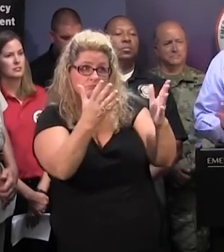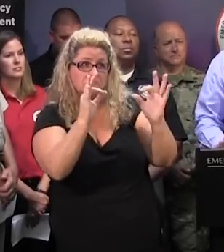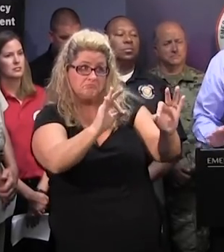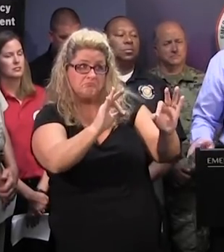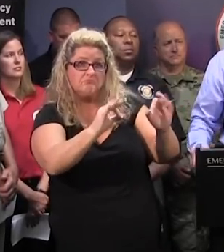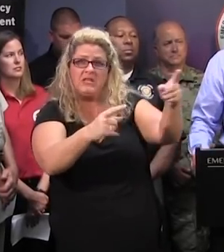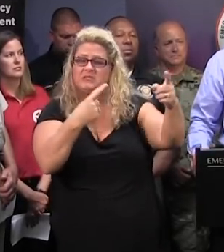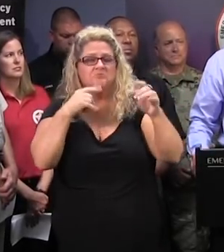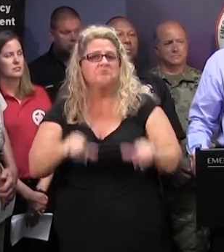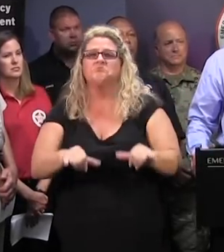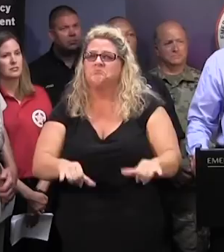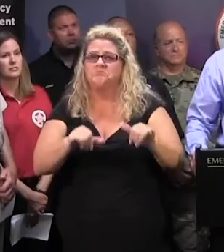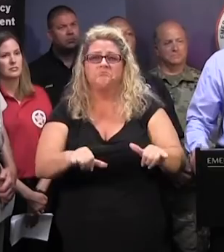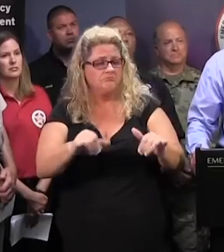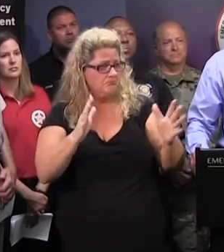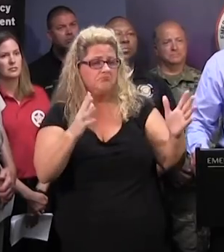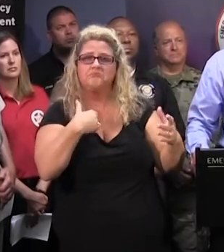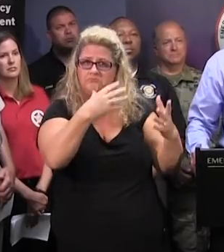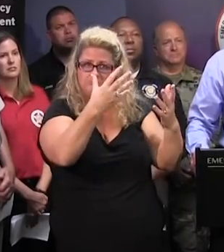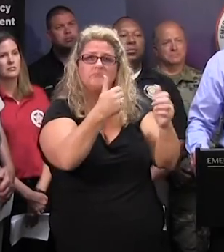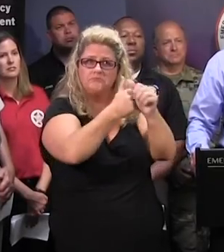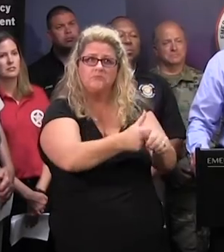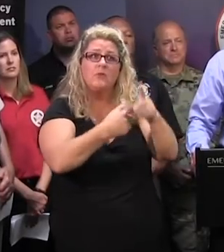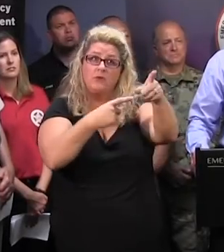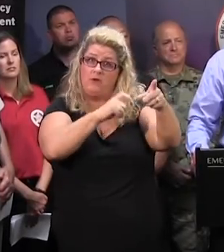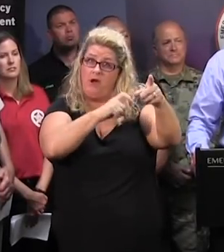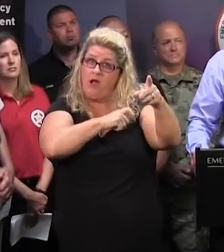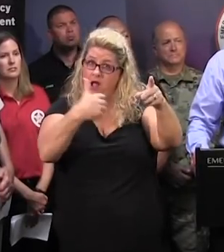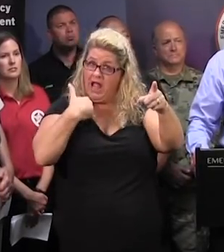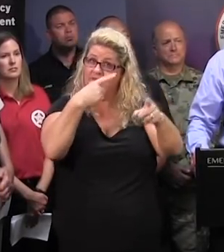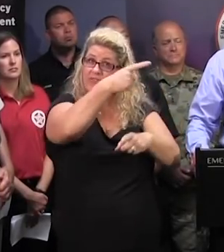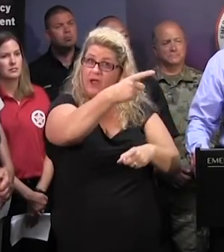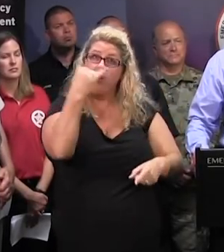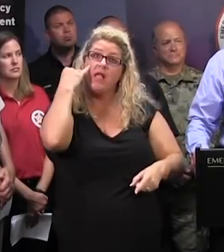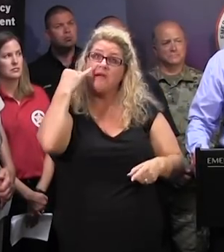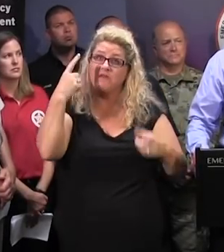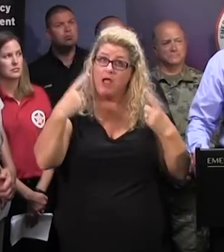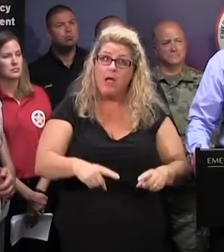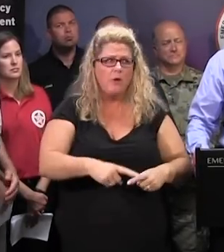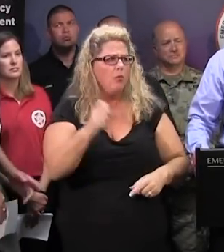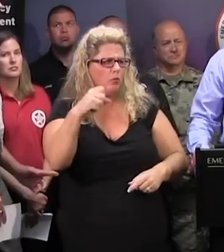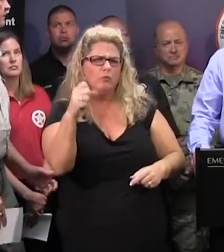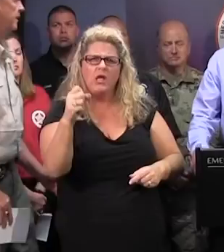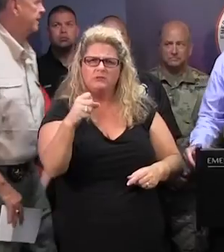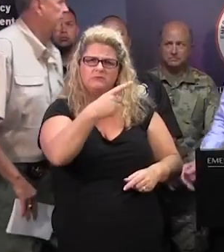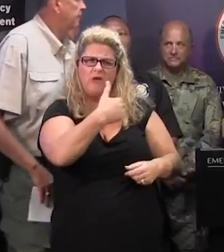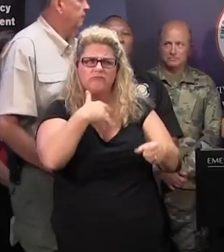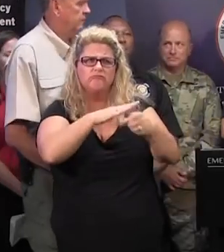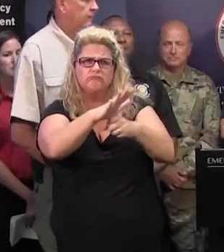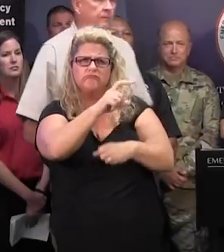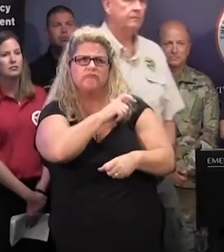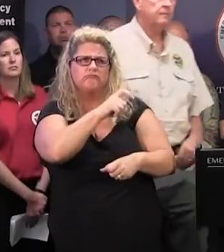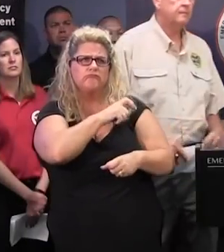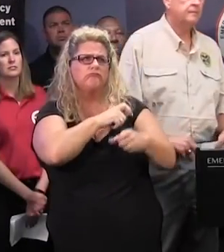to do is to stay on campus. It's the safest place. Will they have enough security personnel if something does happen? They will, yes. When it comes